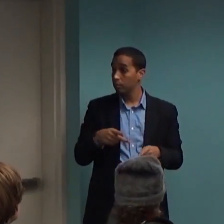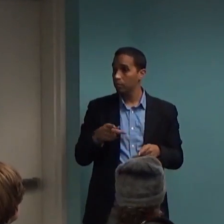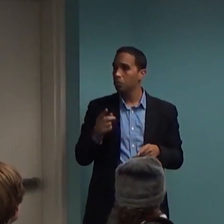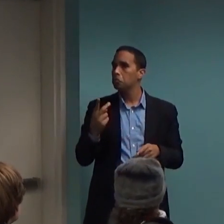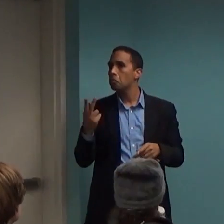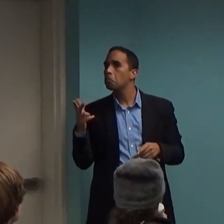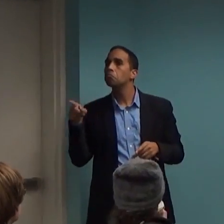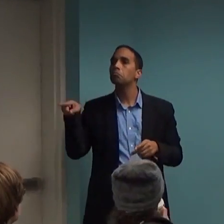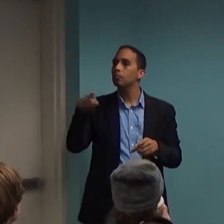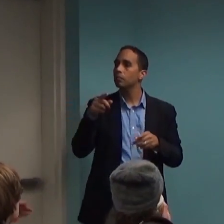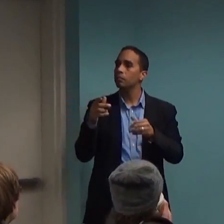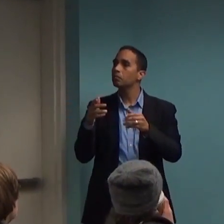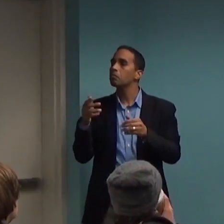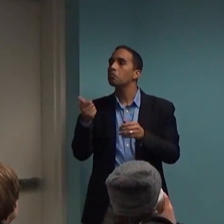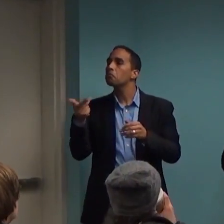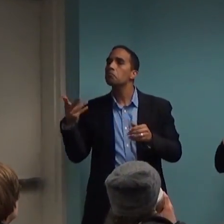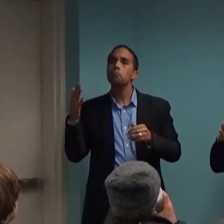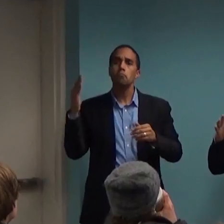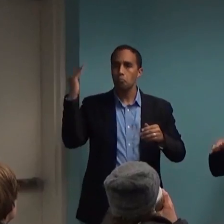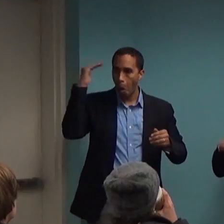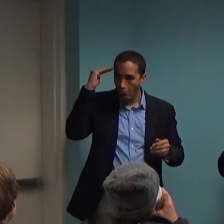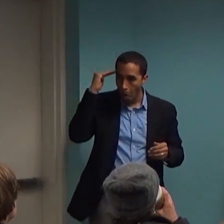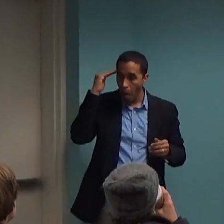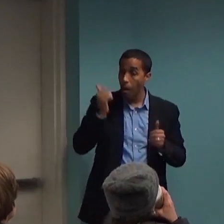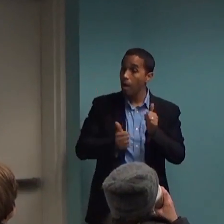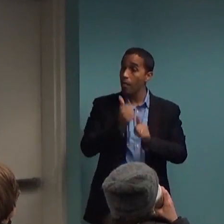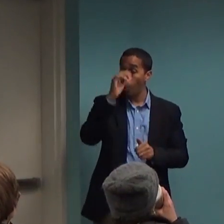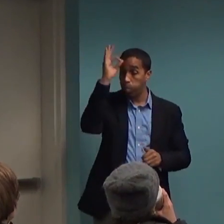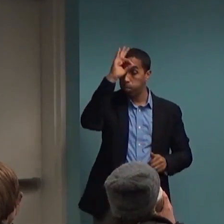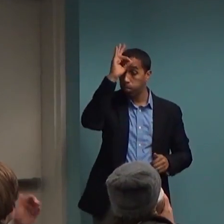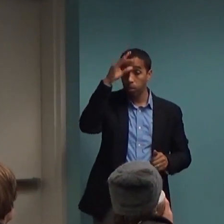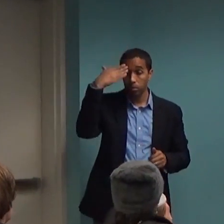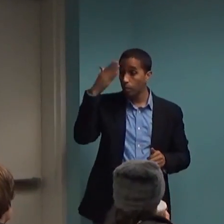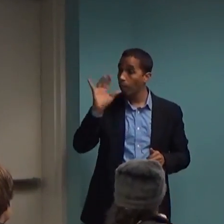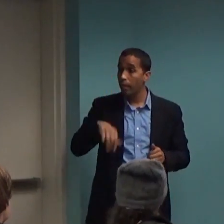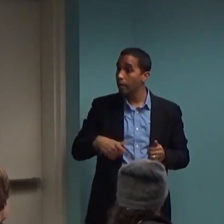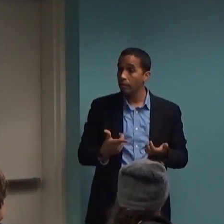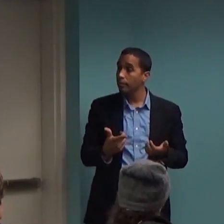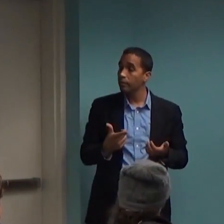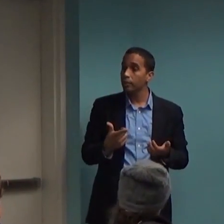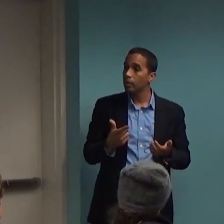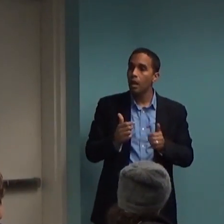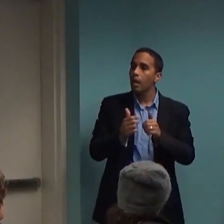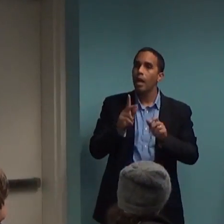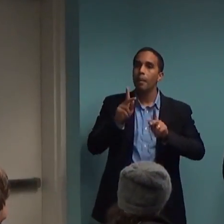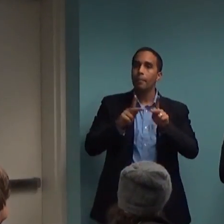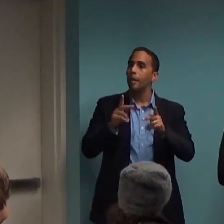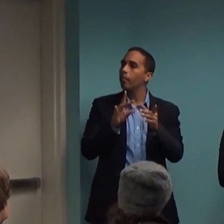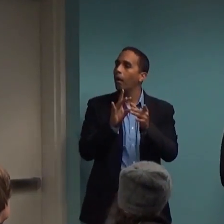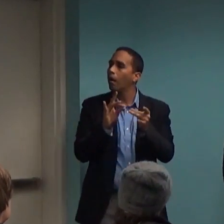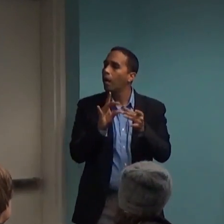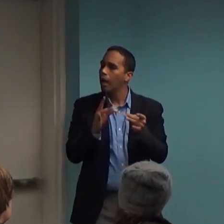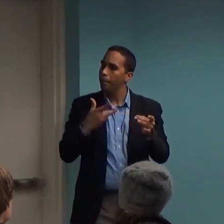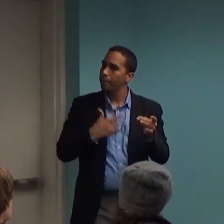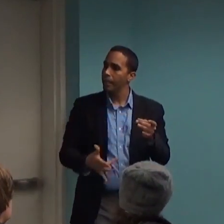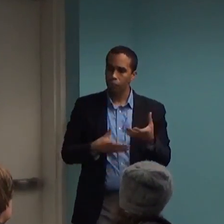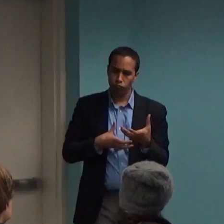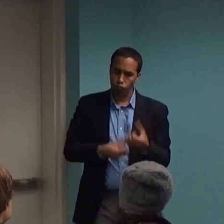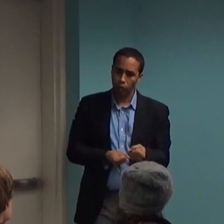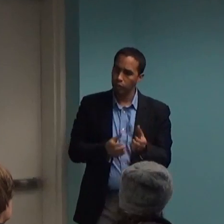A small group of you have heard someone somewhere say, the diagnoses in that book do not have a medical basis.